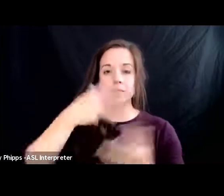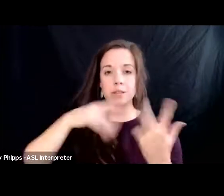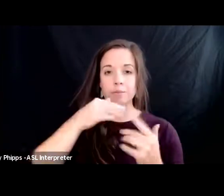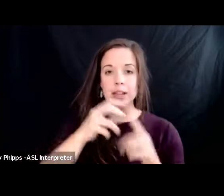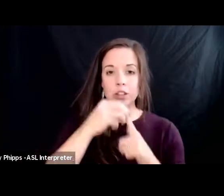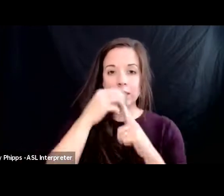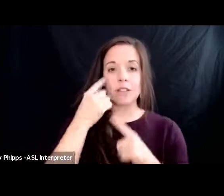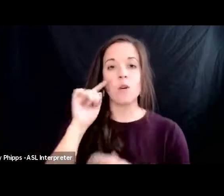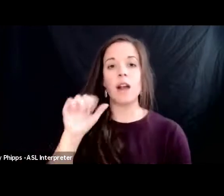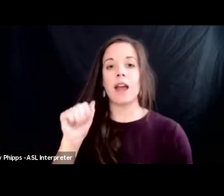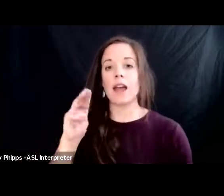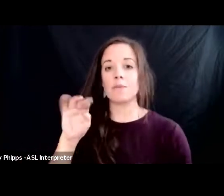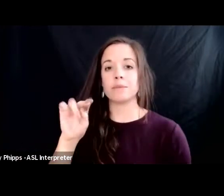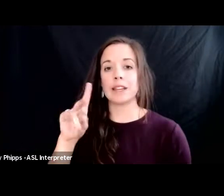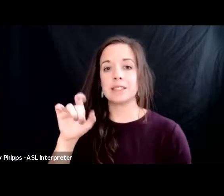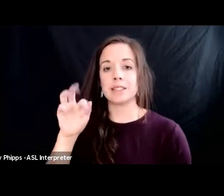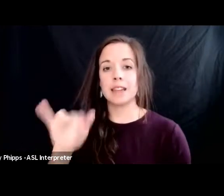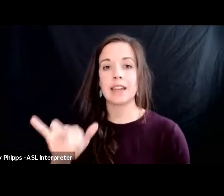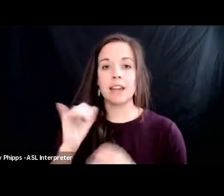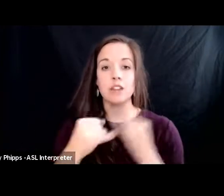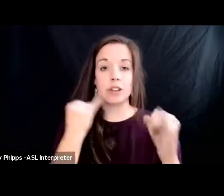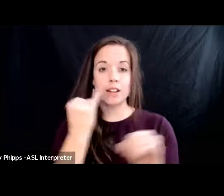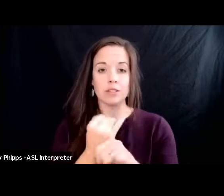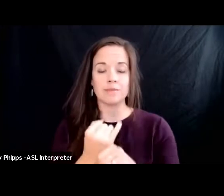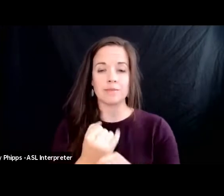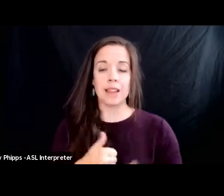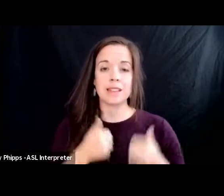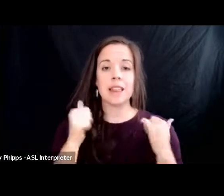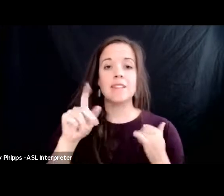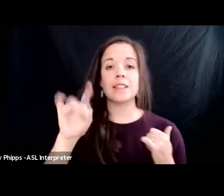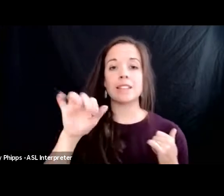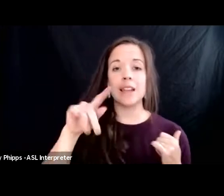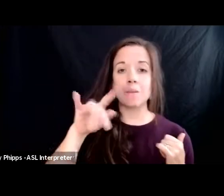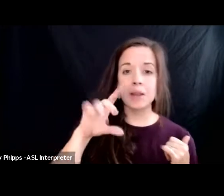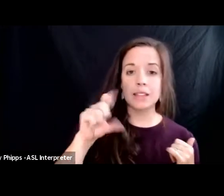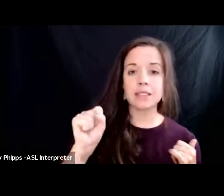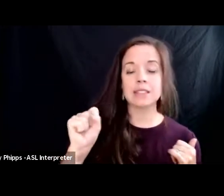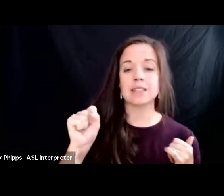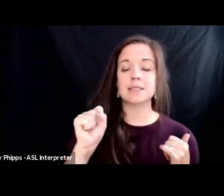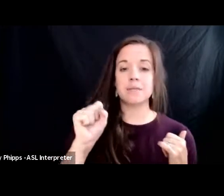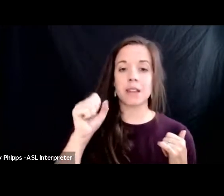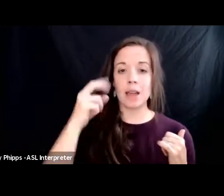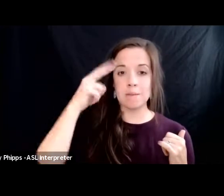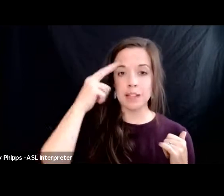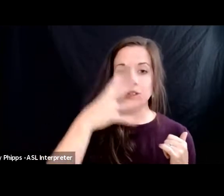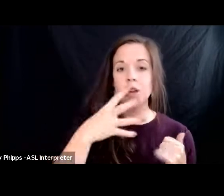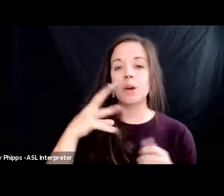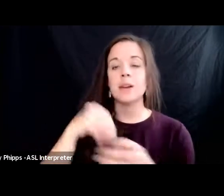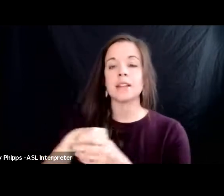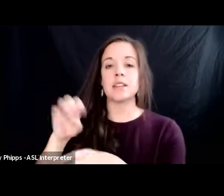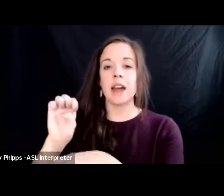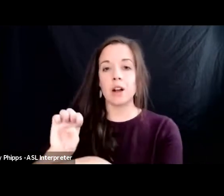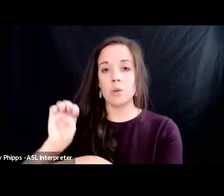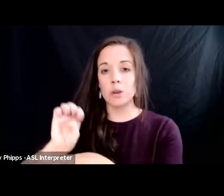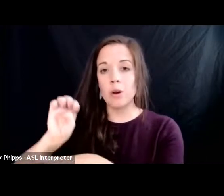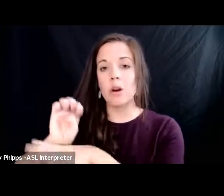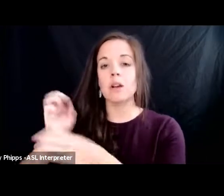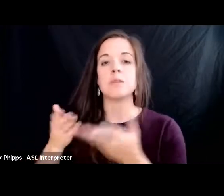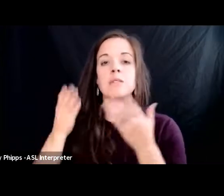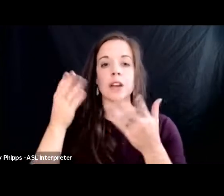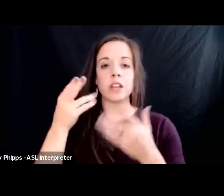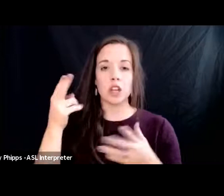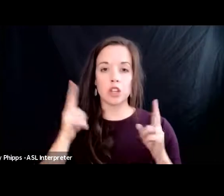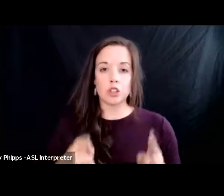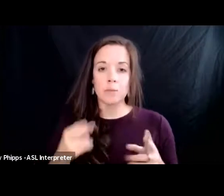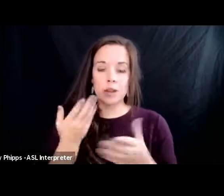paul has lived in chiapas mexico and quito ecuador promoting human rights and community development